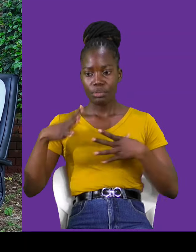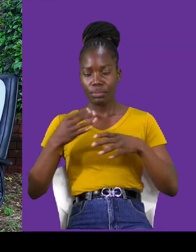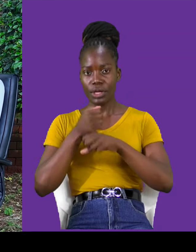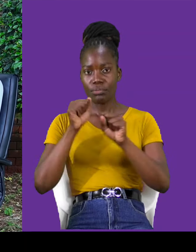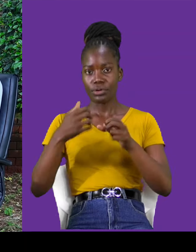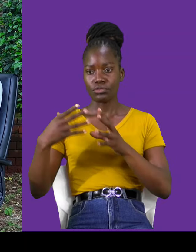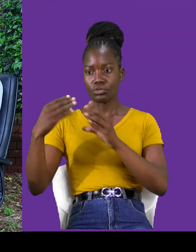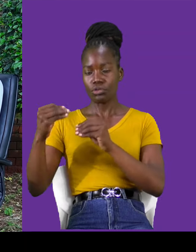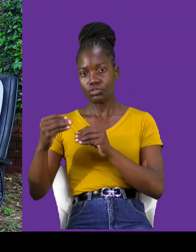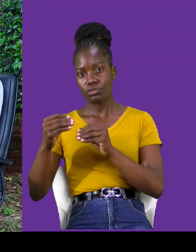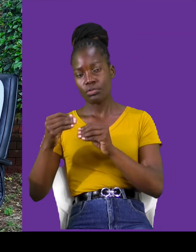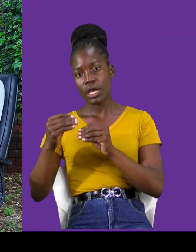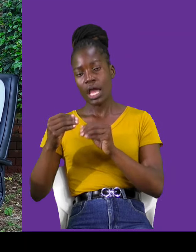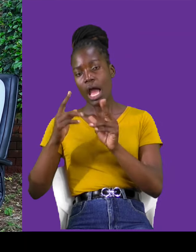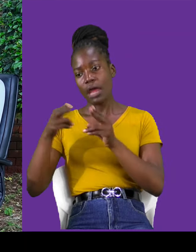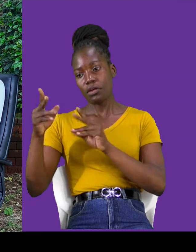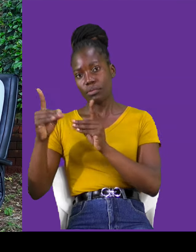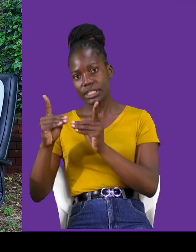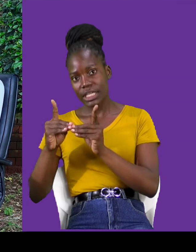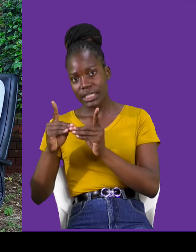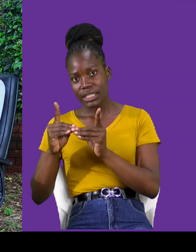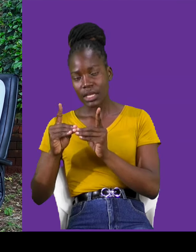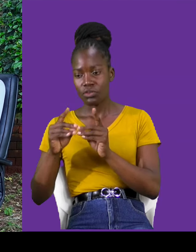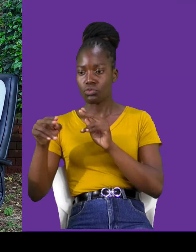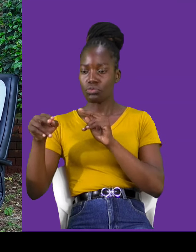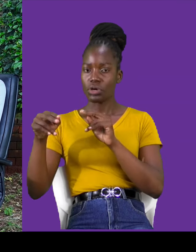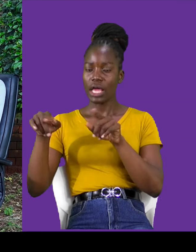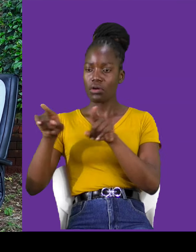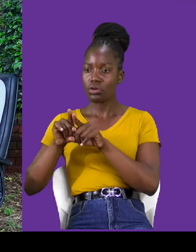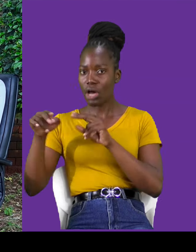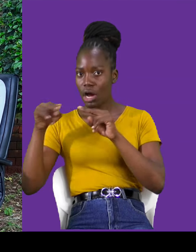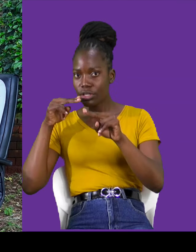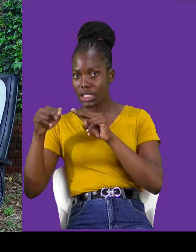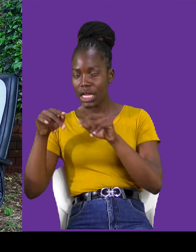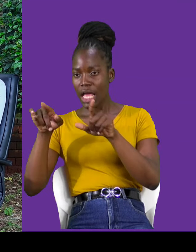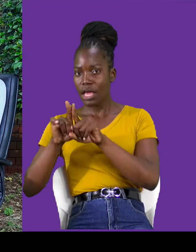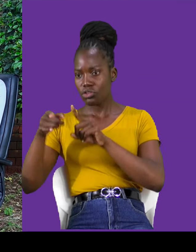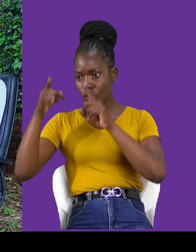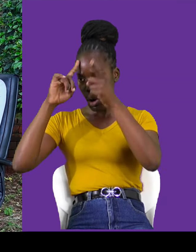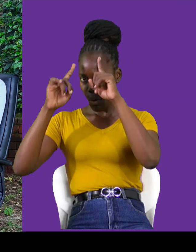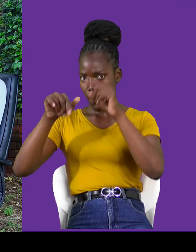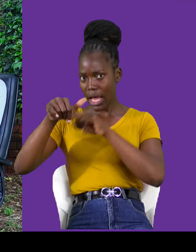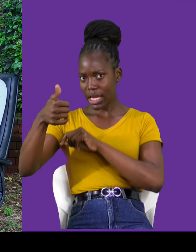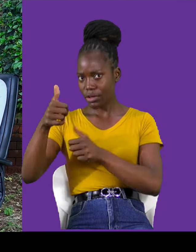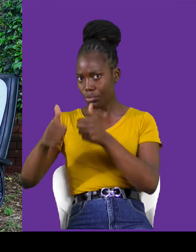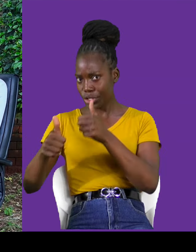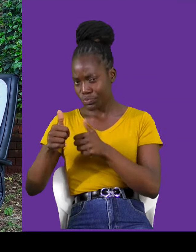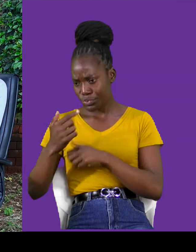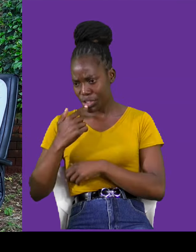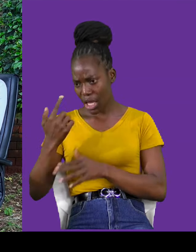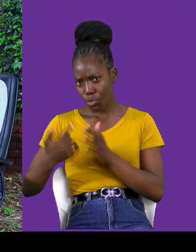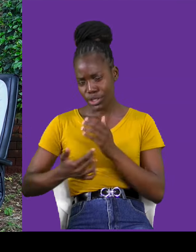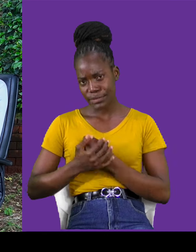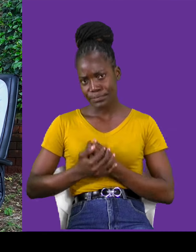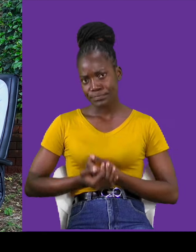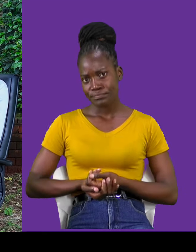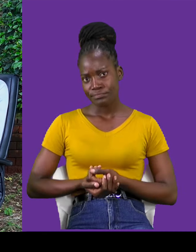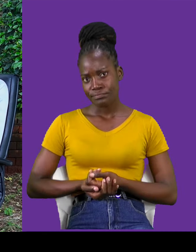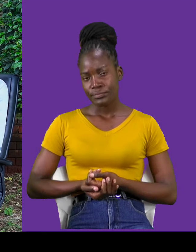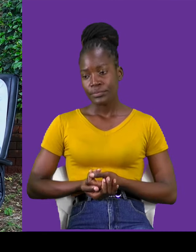restaurant. That is just an assumption. And again, we assume, probably, when it comes to